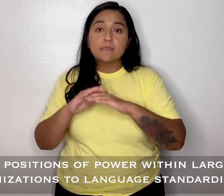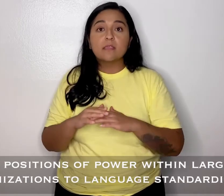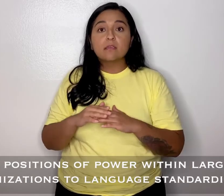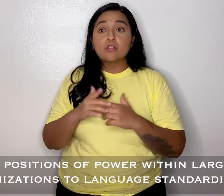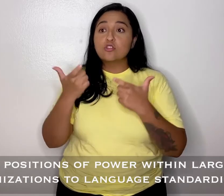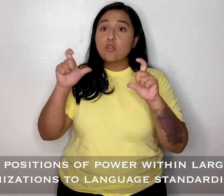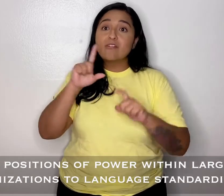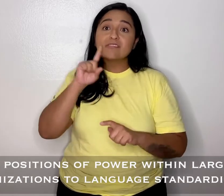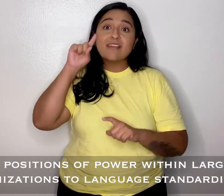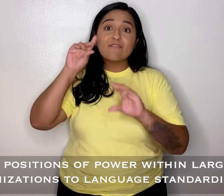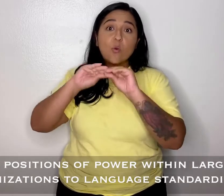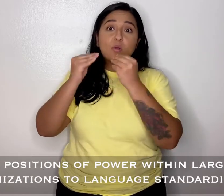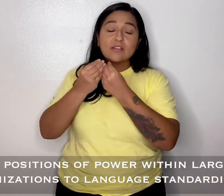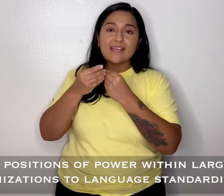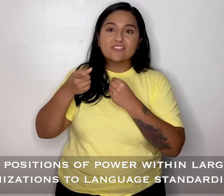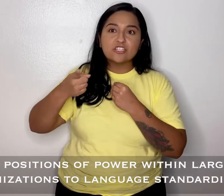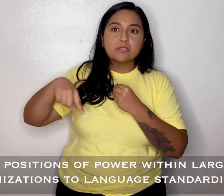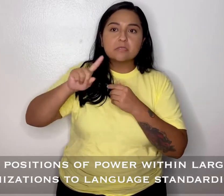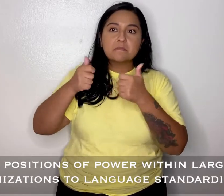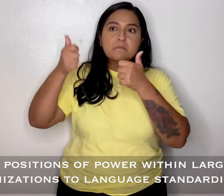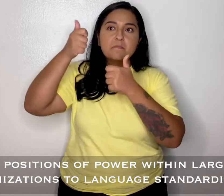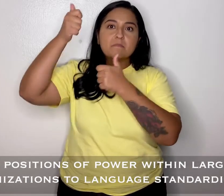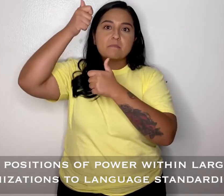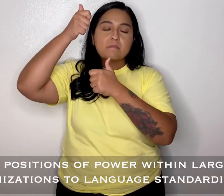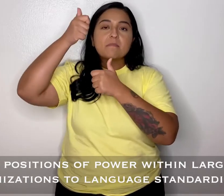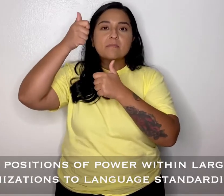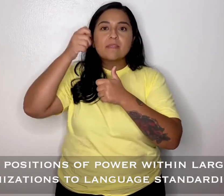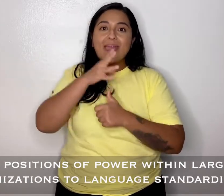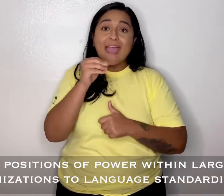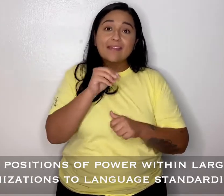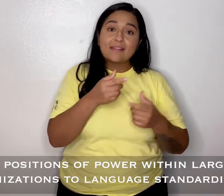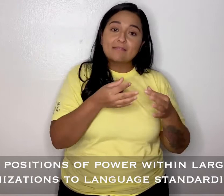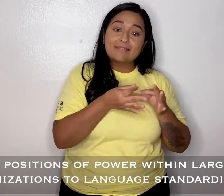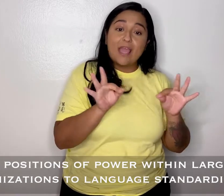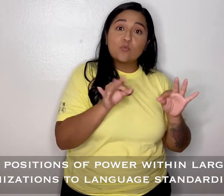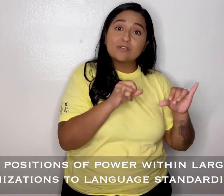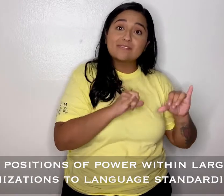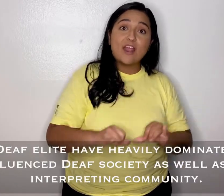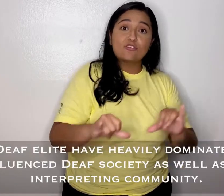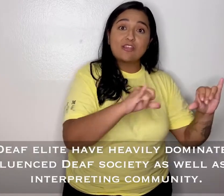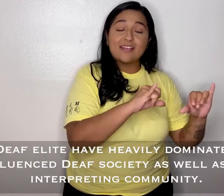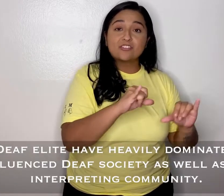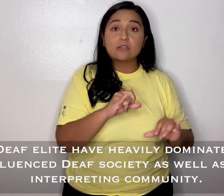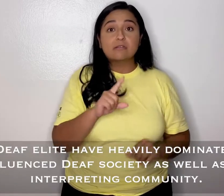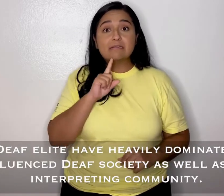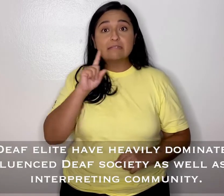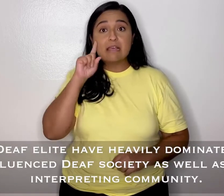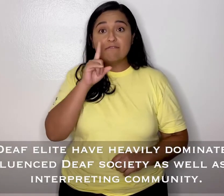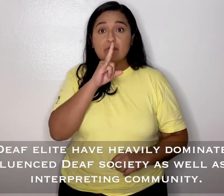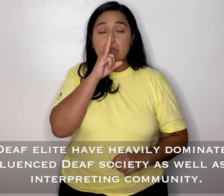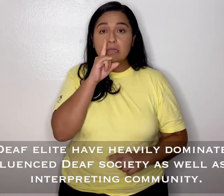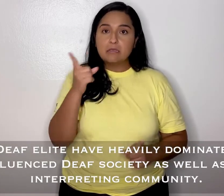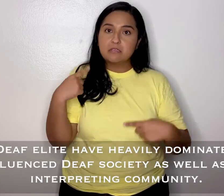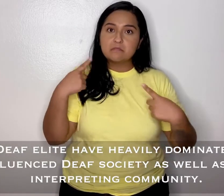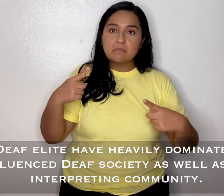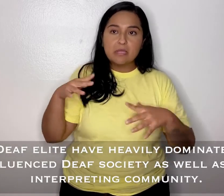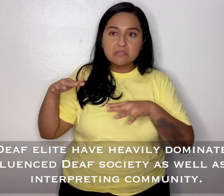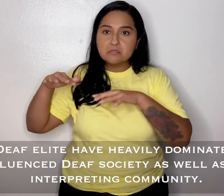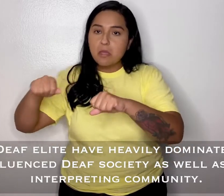Accumulating power and authority within the Deaf community from positions of power within large Deaf organizations, the Deaf